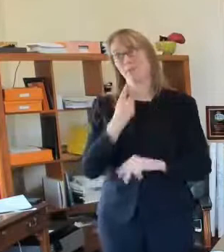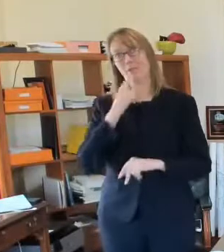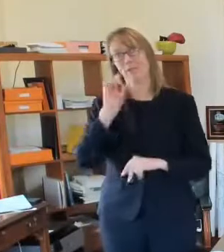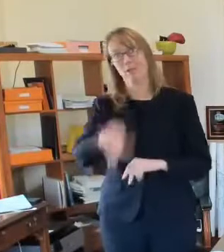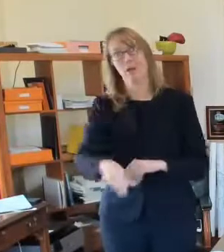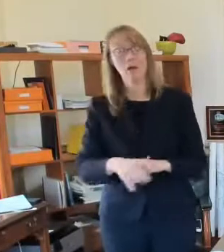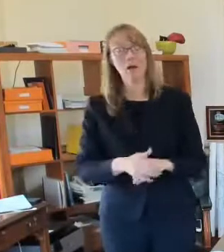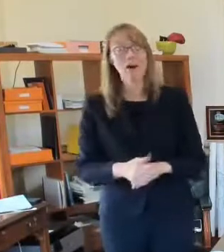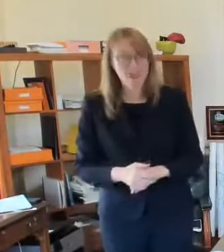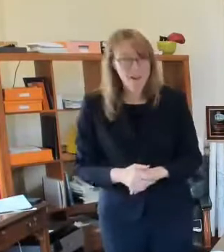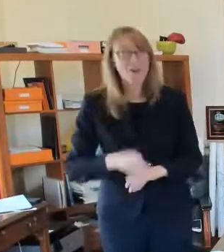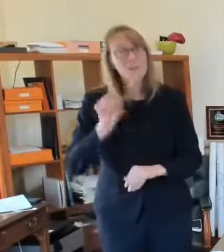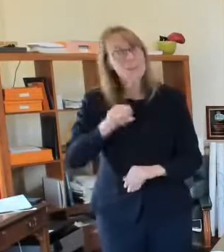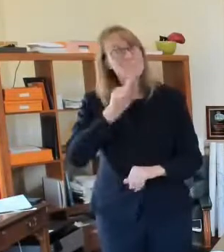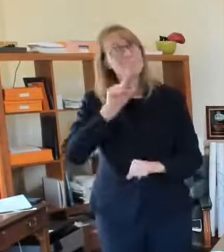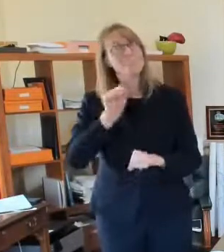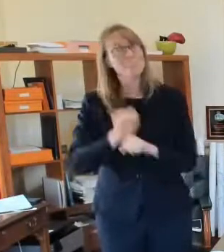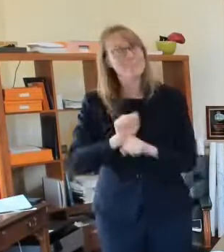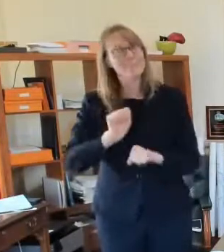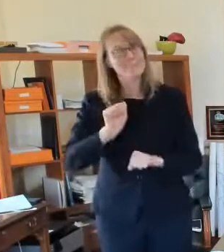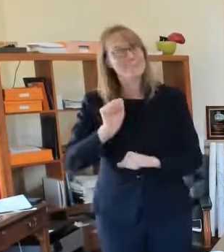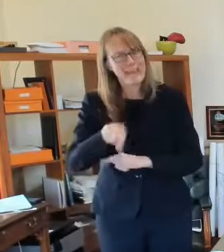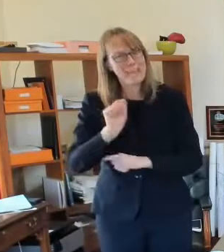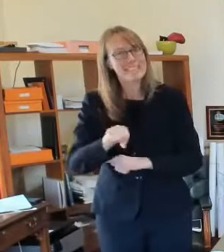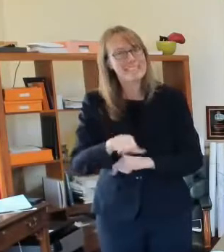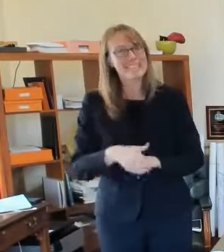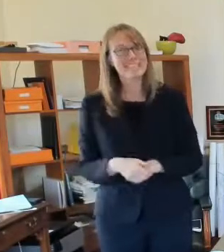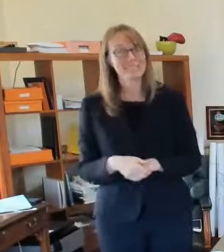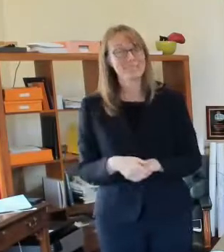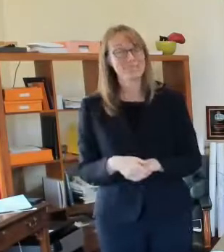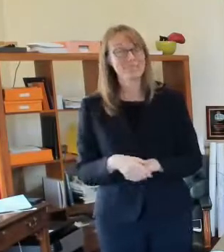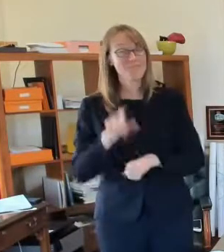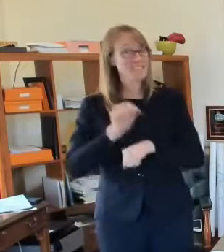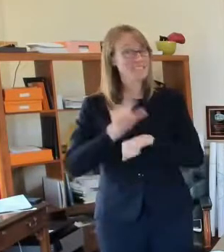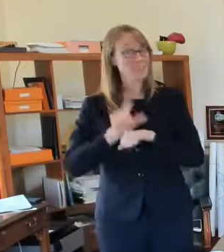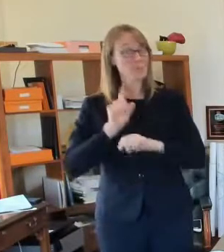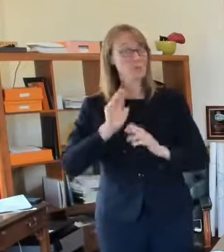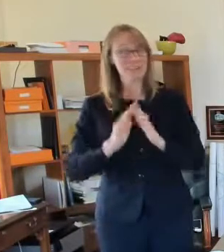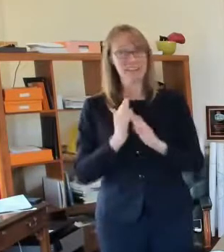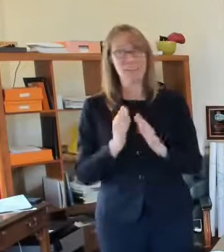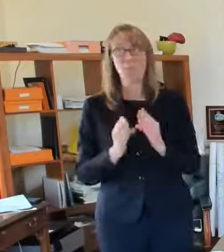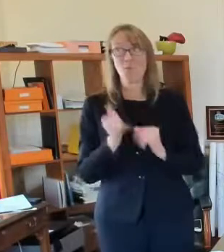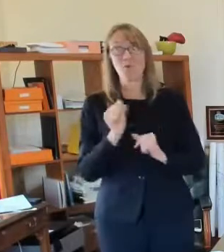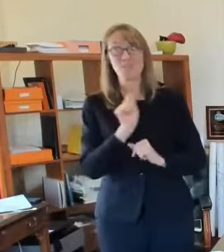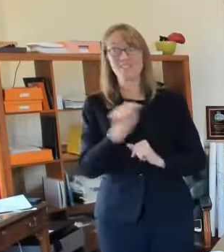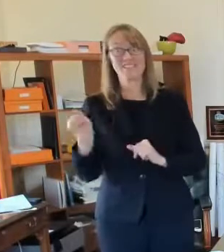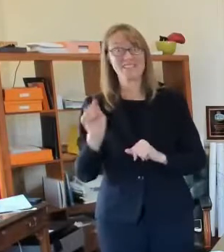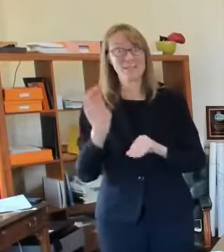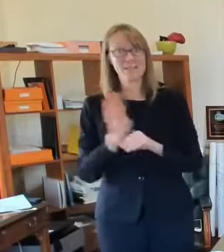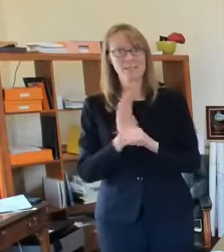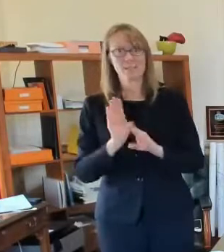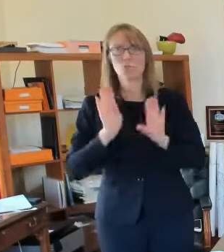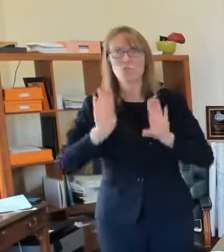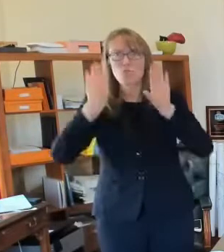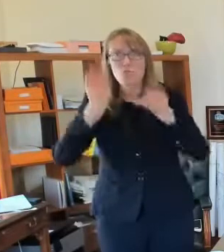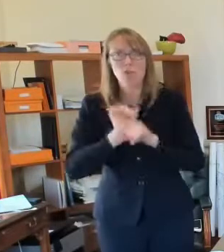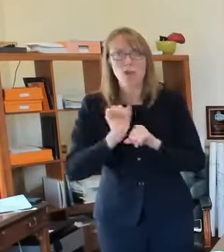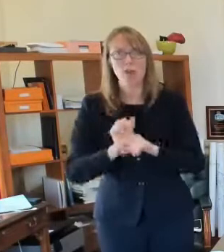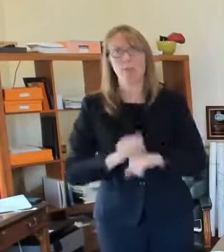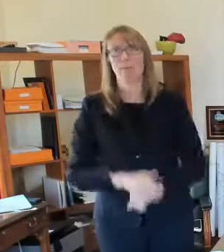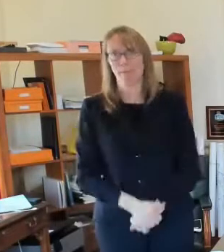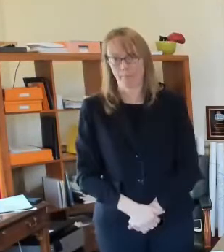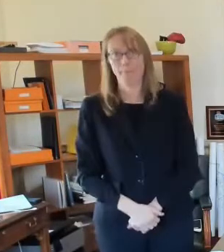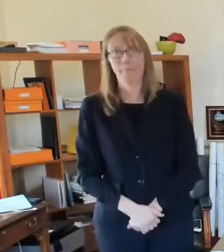in the city of st louis the vast majority of our businesses are doing an excellent job they